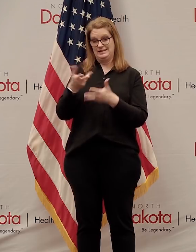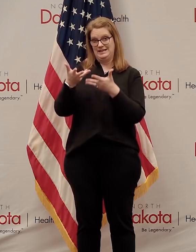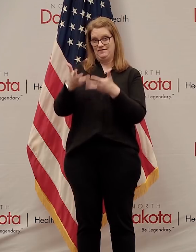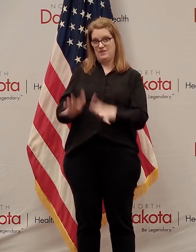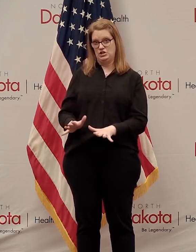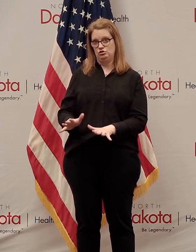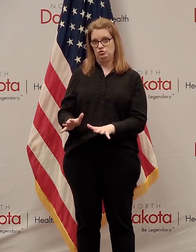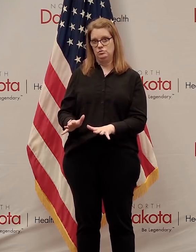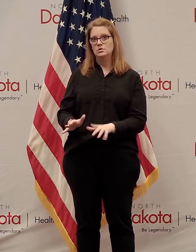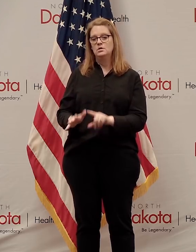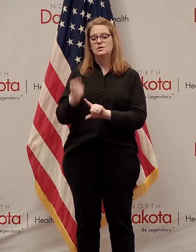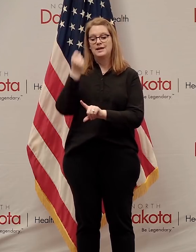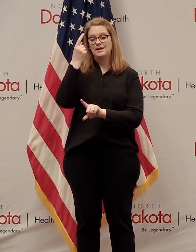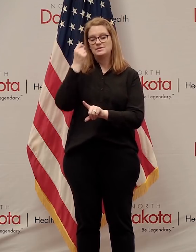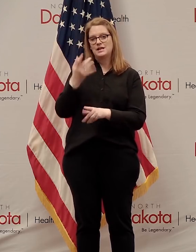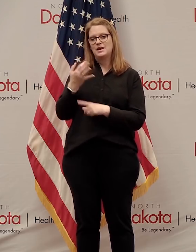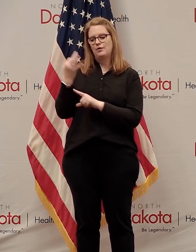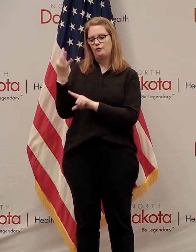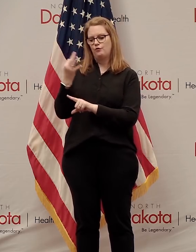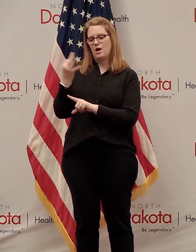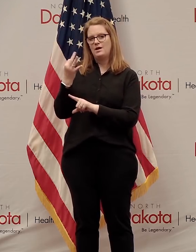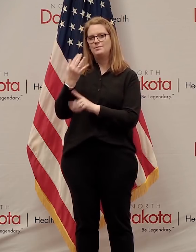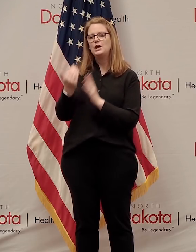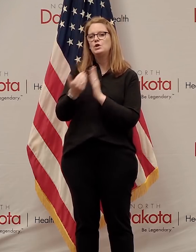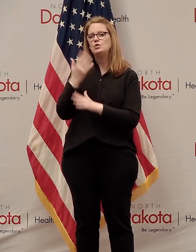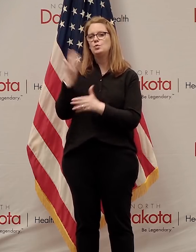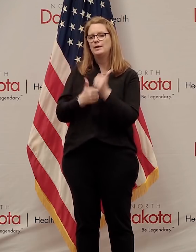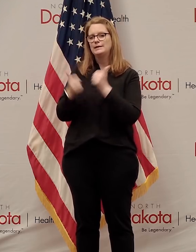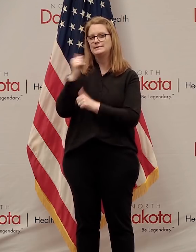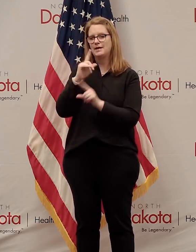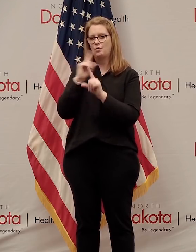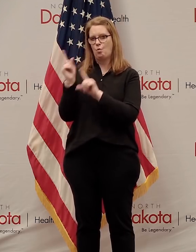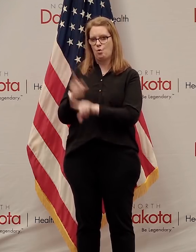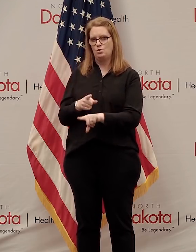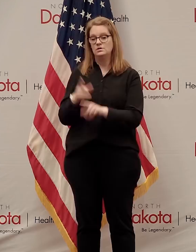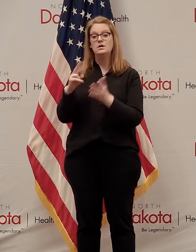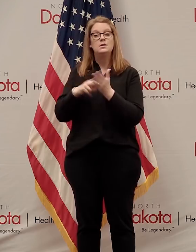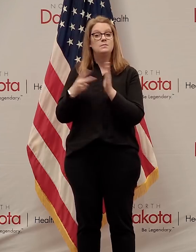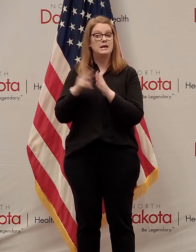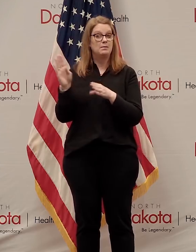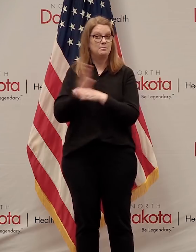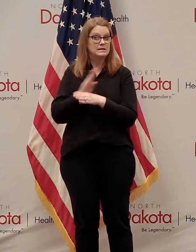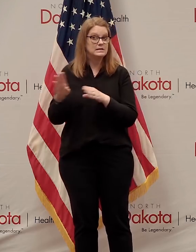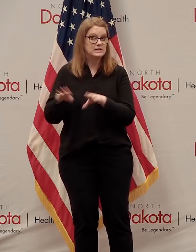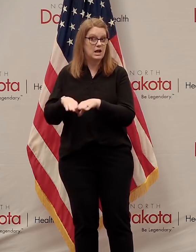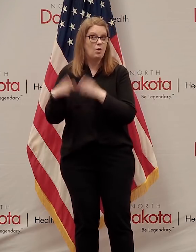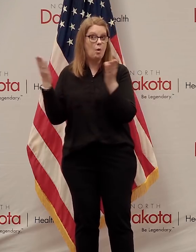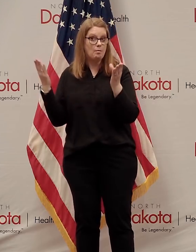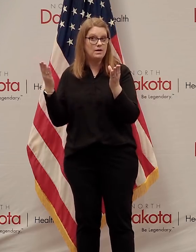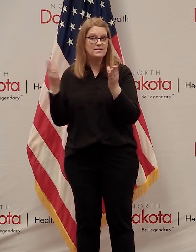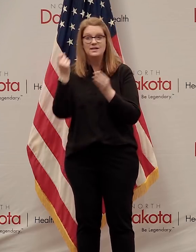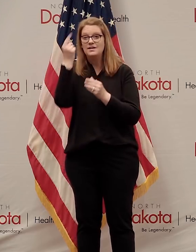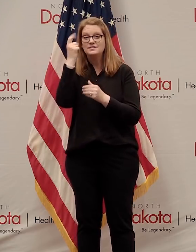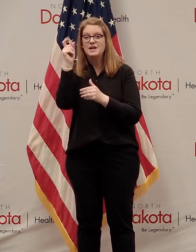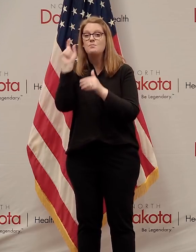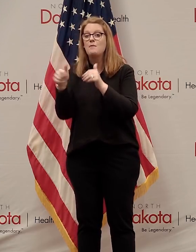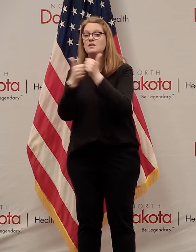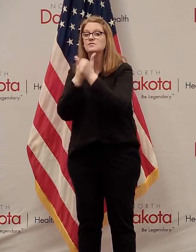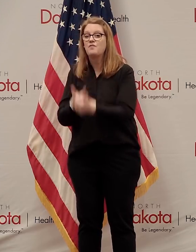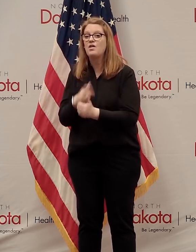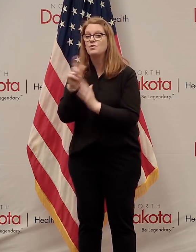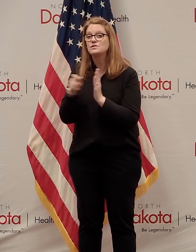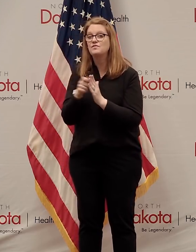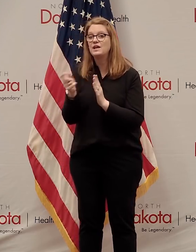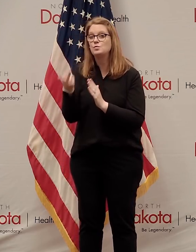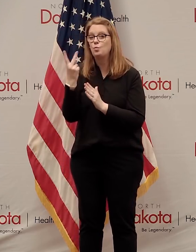replace those on Friday with an executive order that allows businesses to reopen using phase one guidelines. And those phase